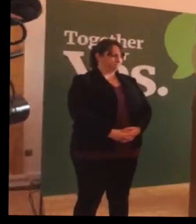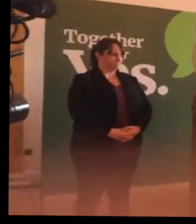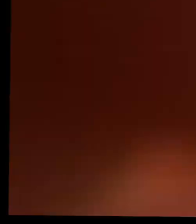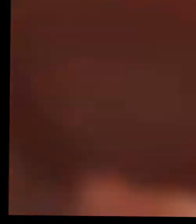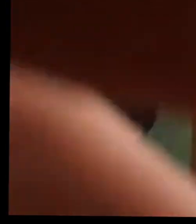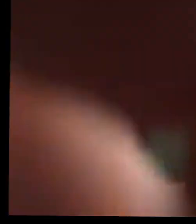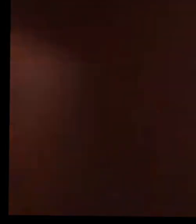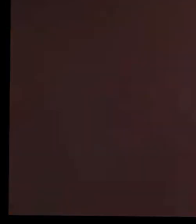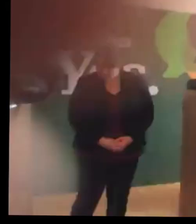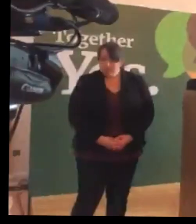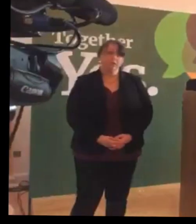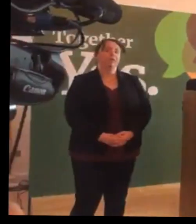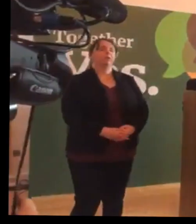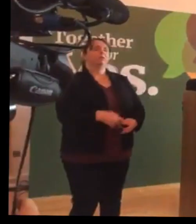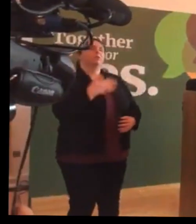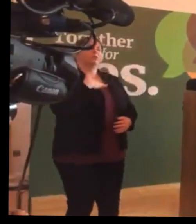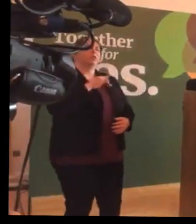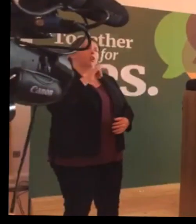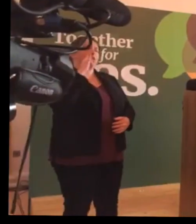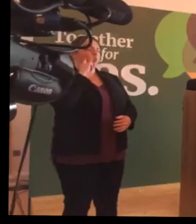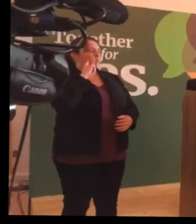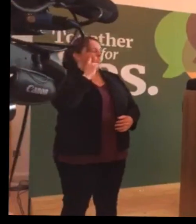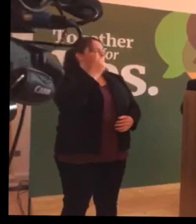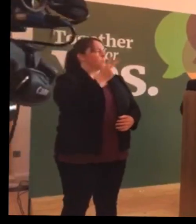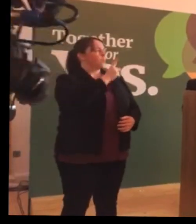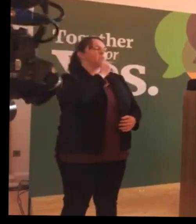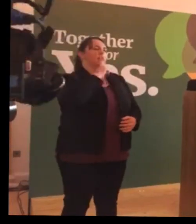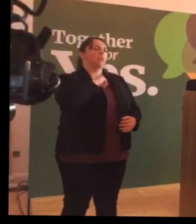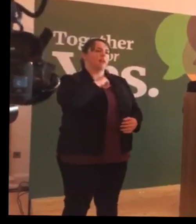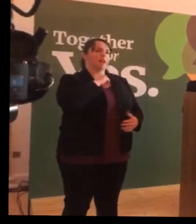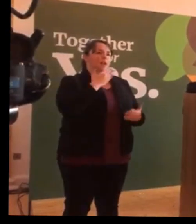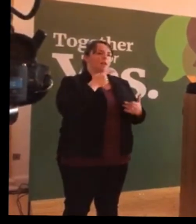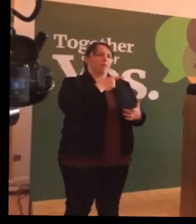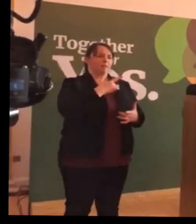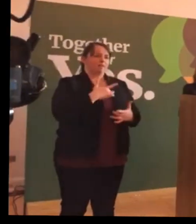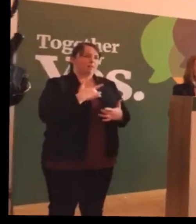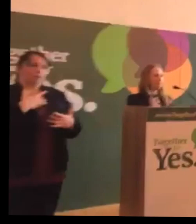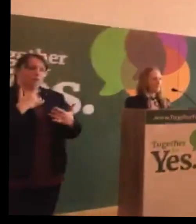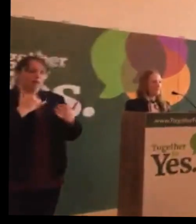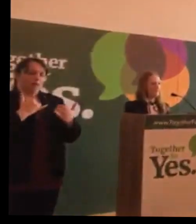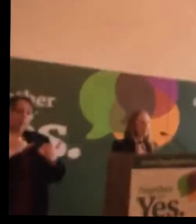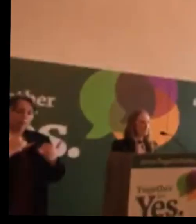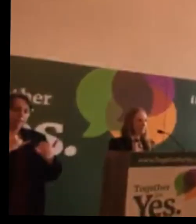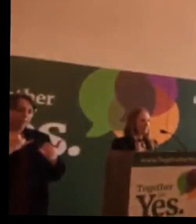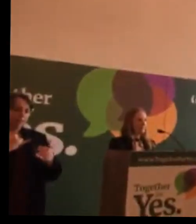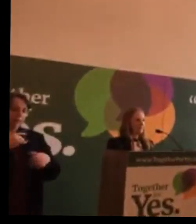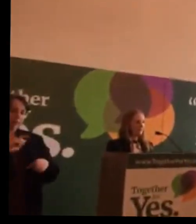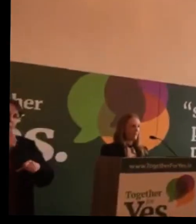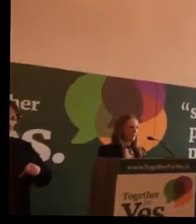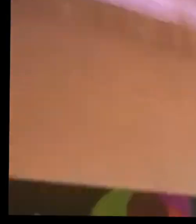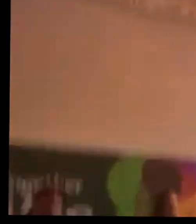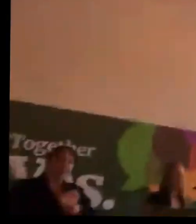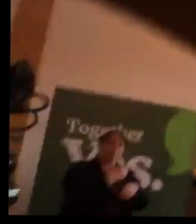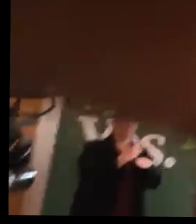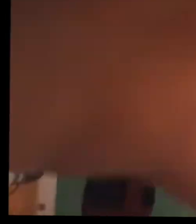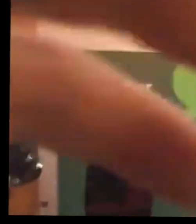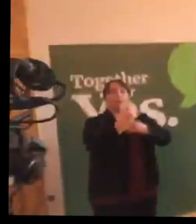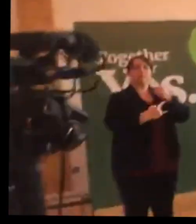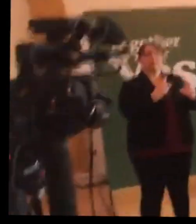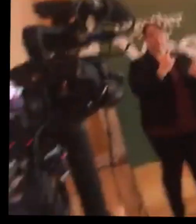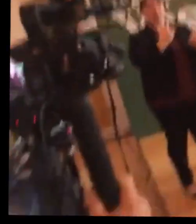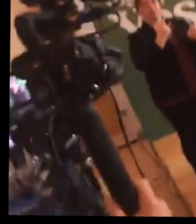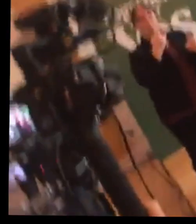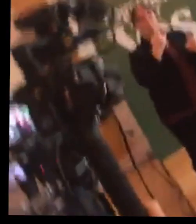We've just heard Gay and Gerry tell us how they were haunted by what happened to them, that things haven't